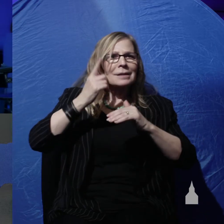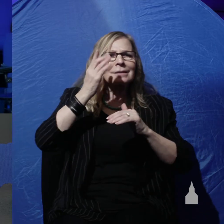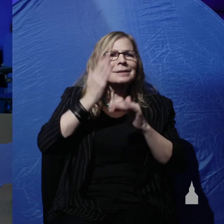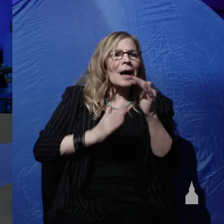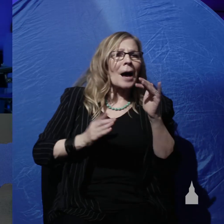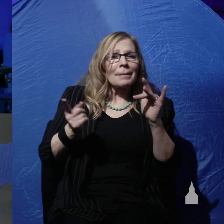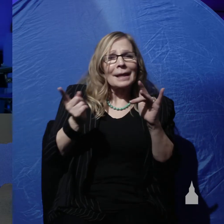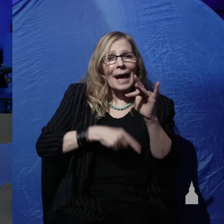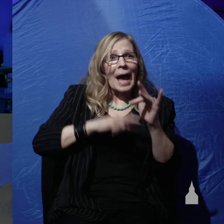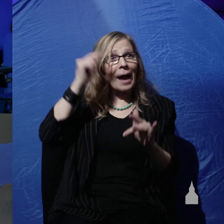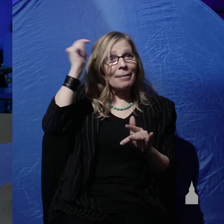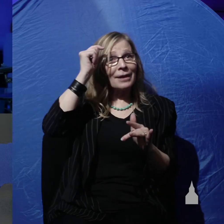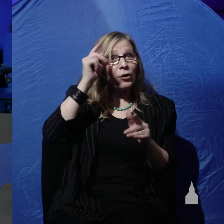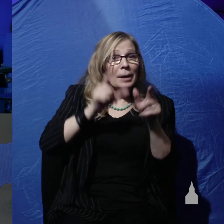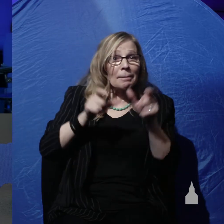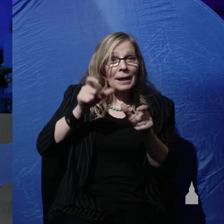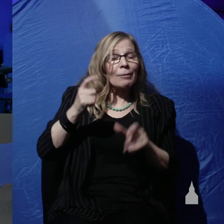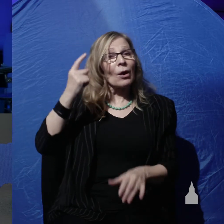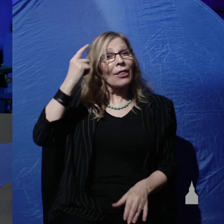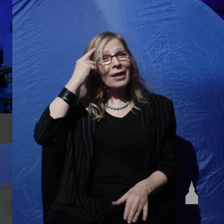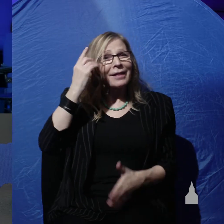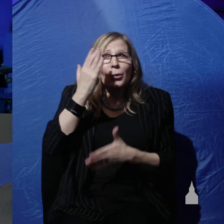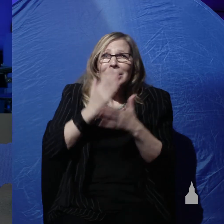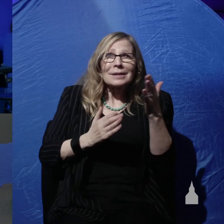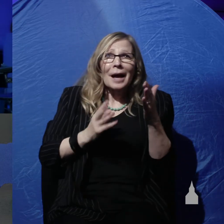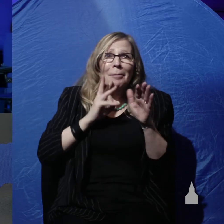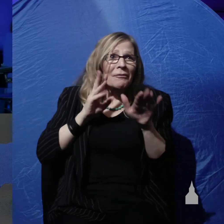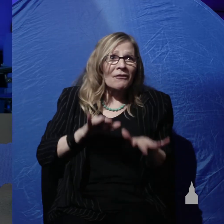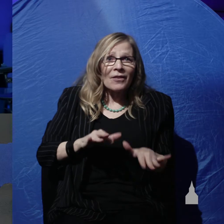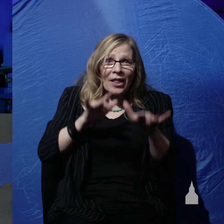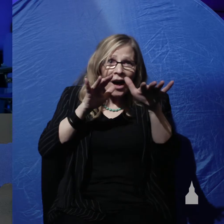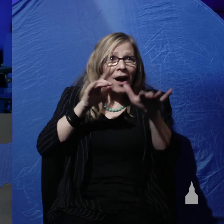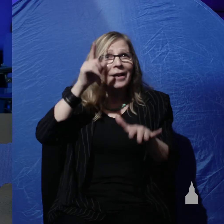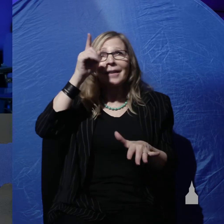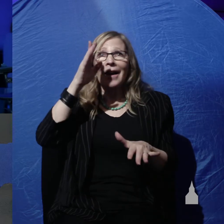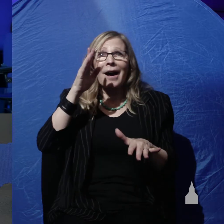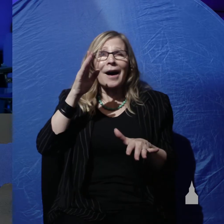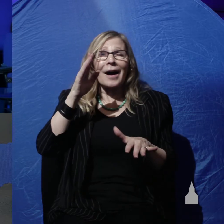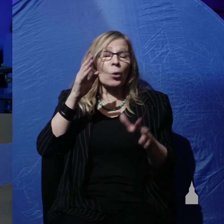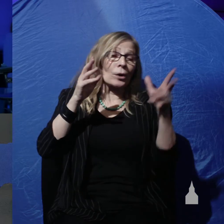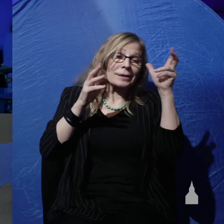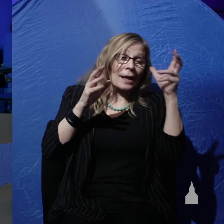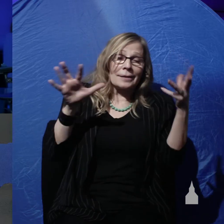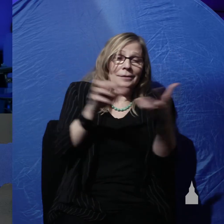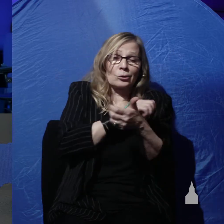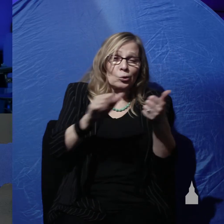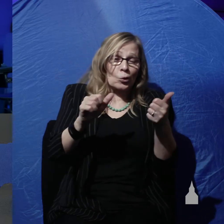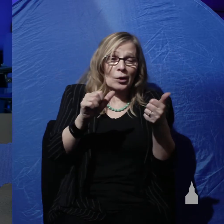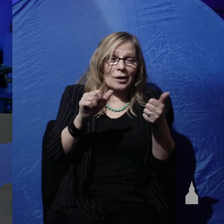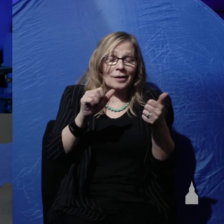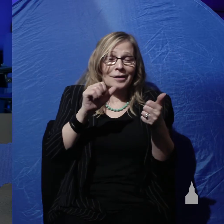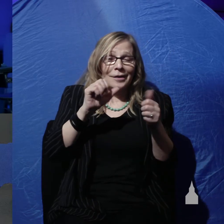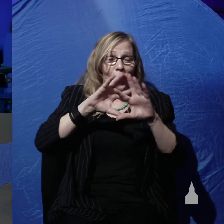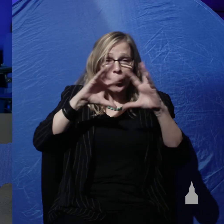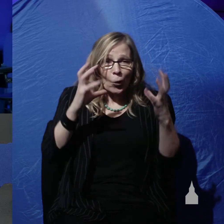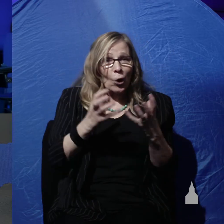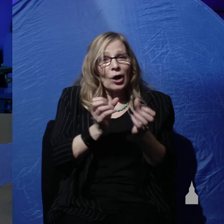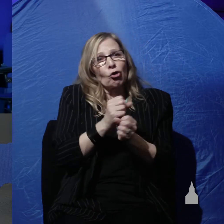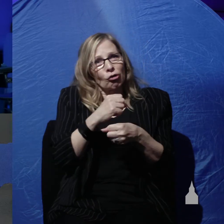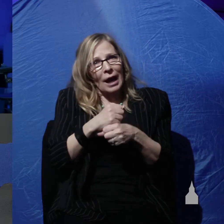people believe there was a Luciferian flood when God destroyed the world or Satan destroyed the world and that produced the rock layers and